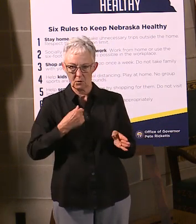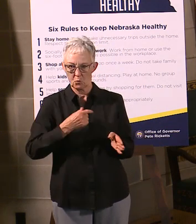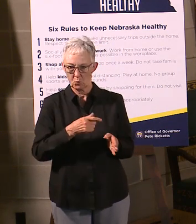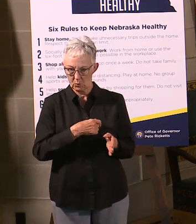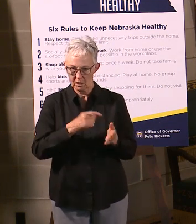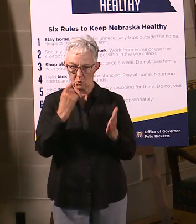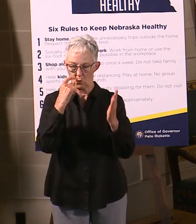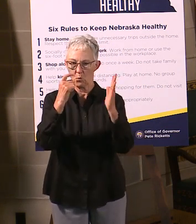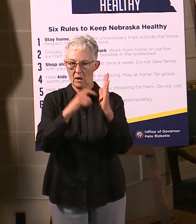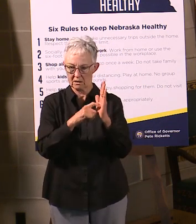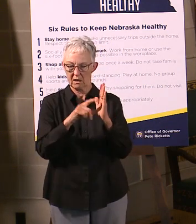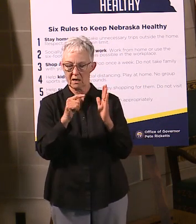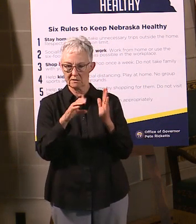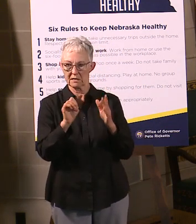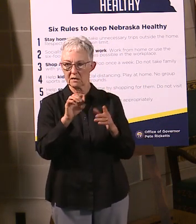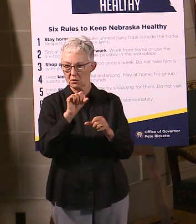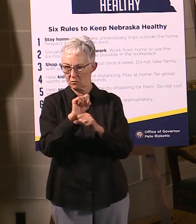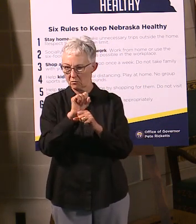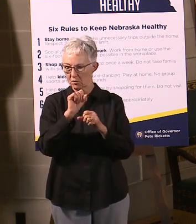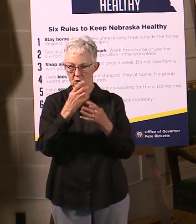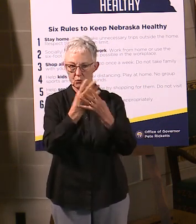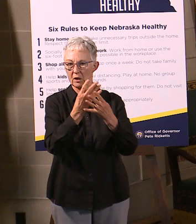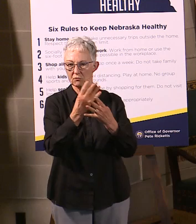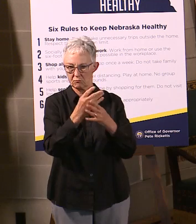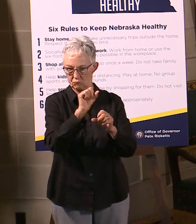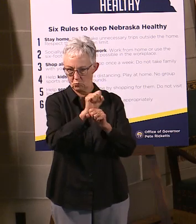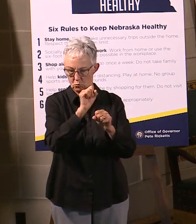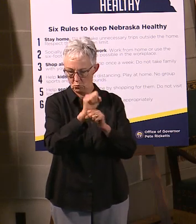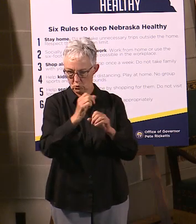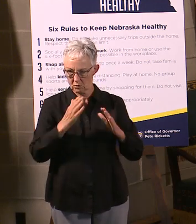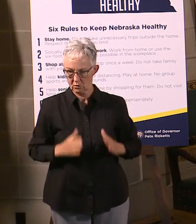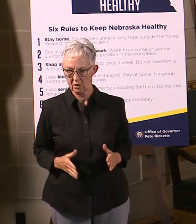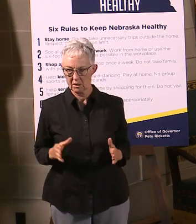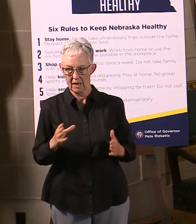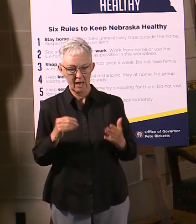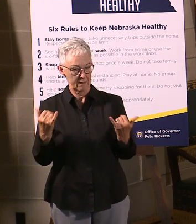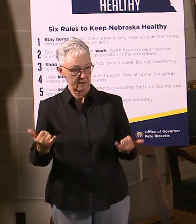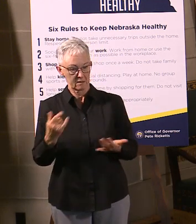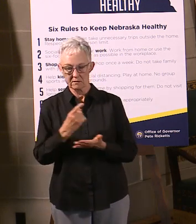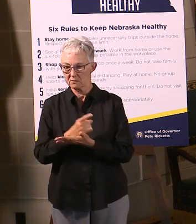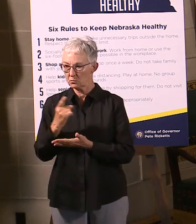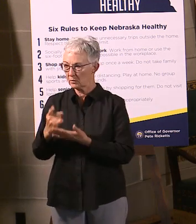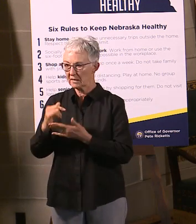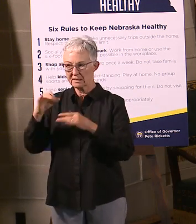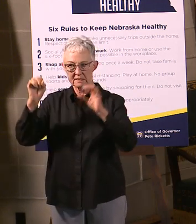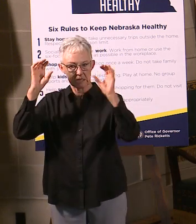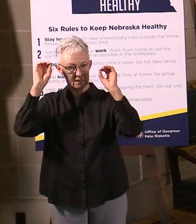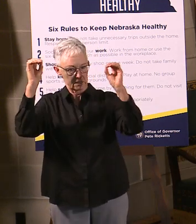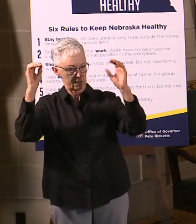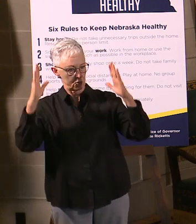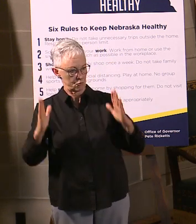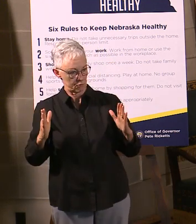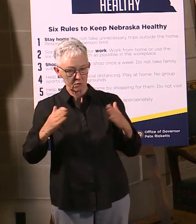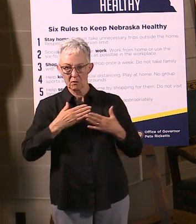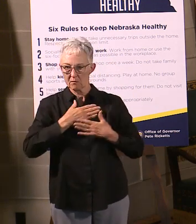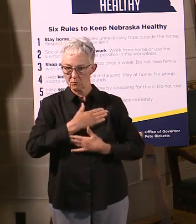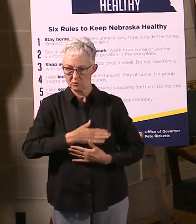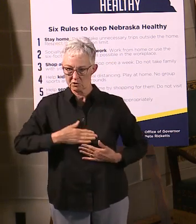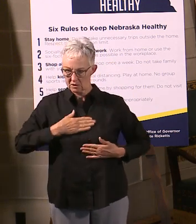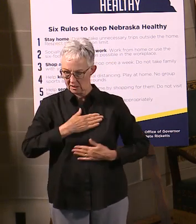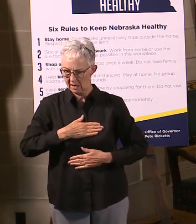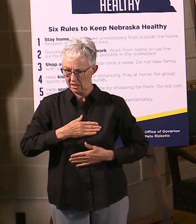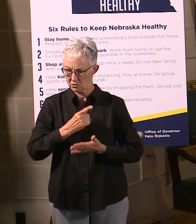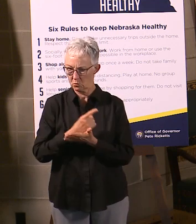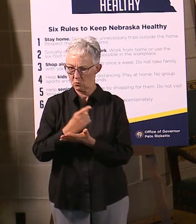nurses. We mentioned them yesterday. And it is also teachers appreciation week. And this is also particularly important right